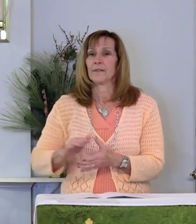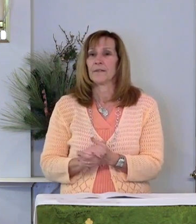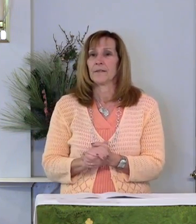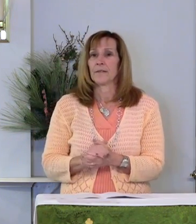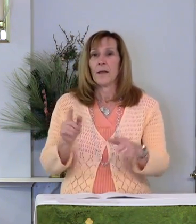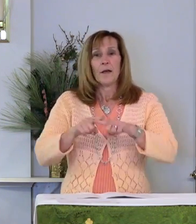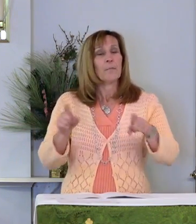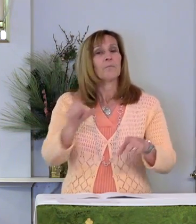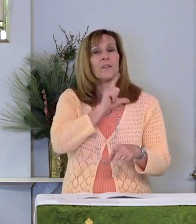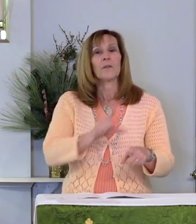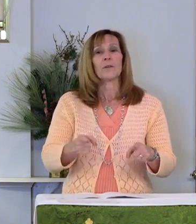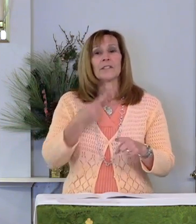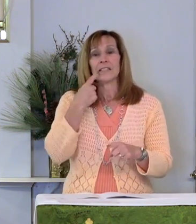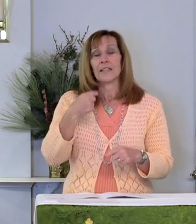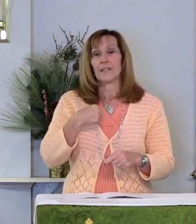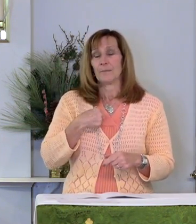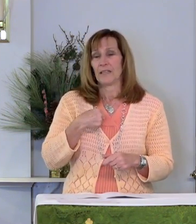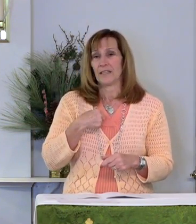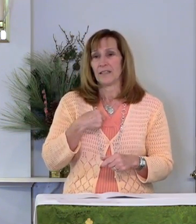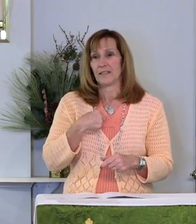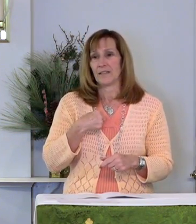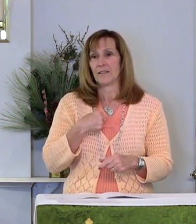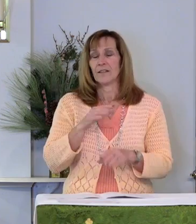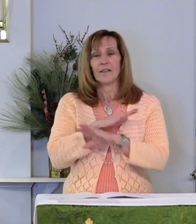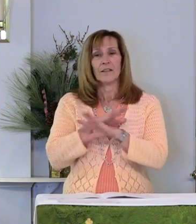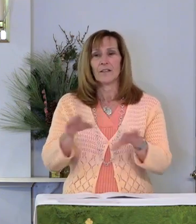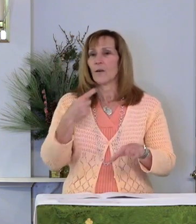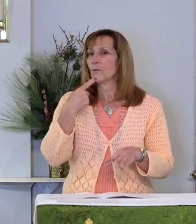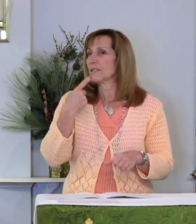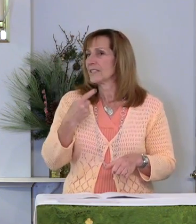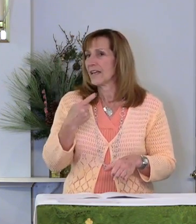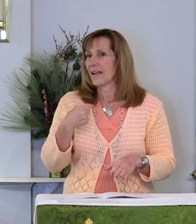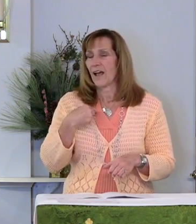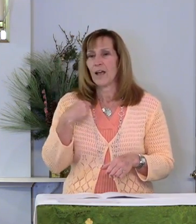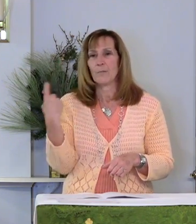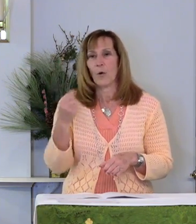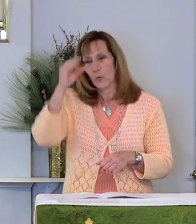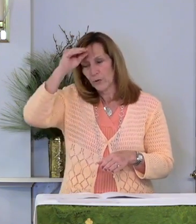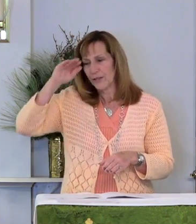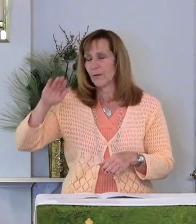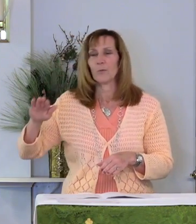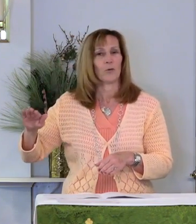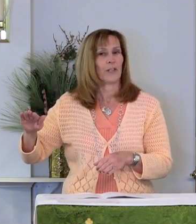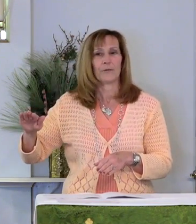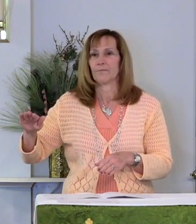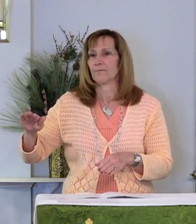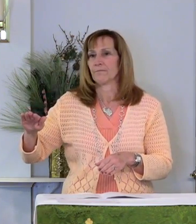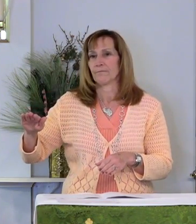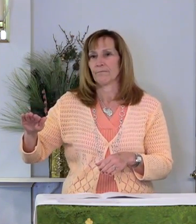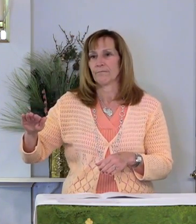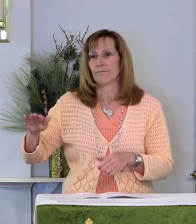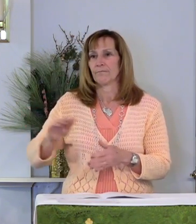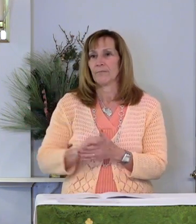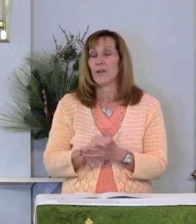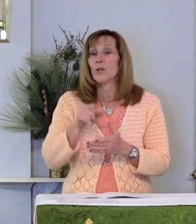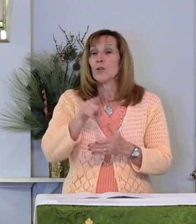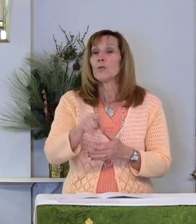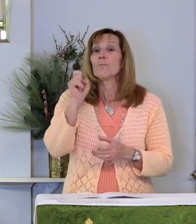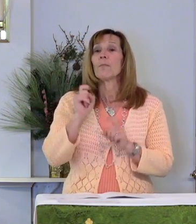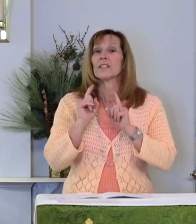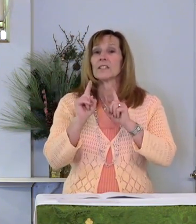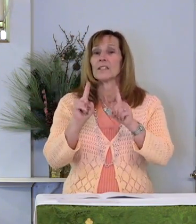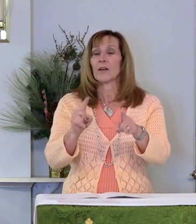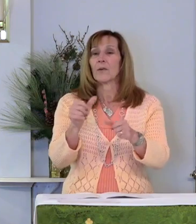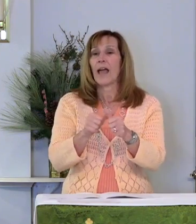But the Lord said to me, Do not say, I am only a boy. You must